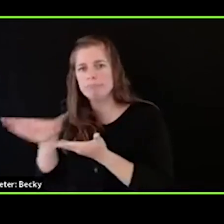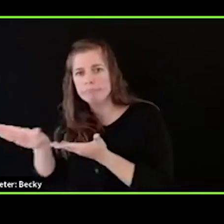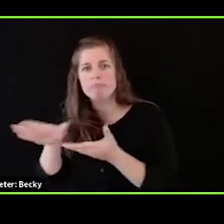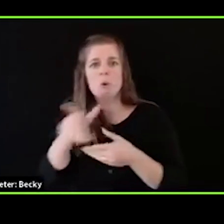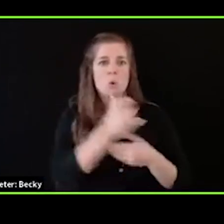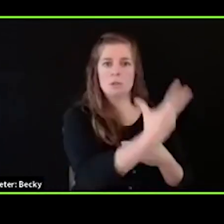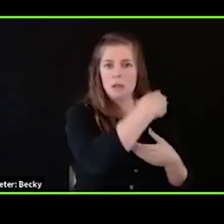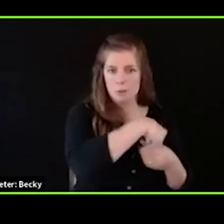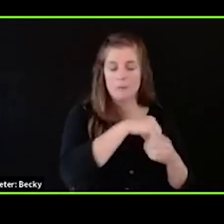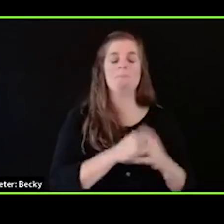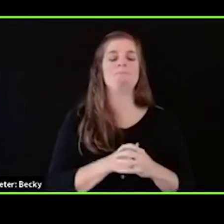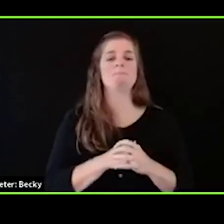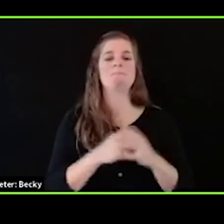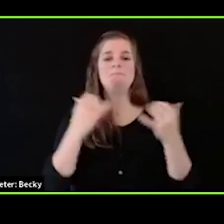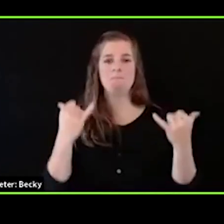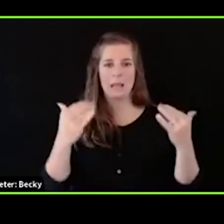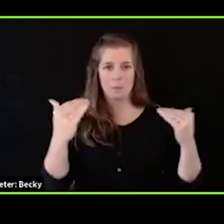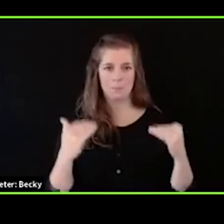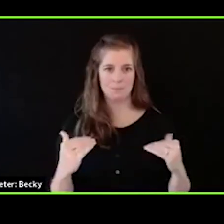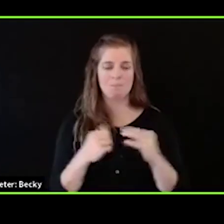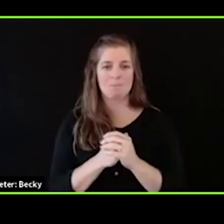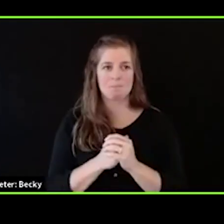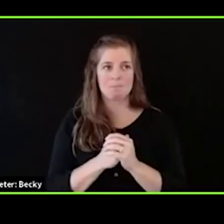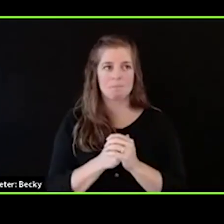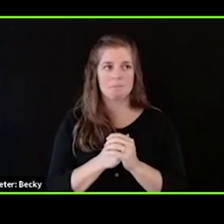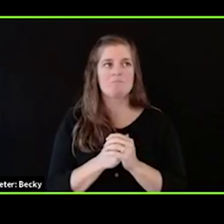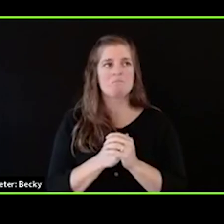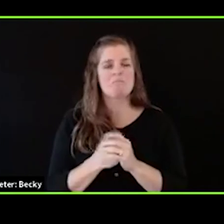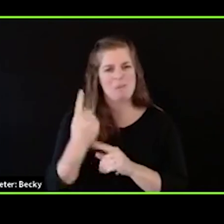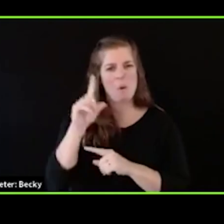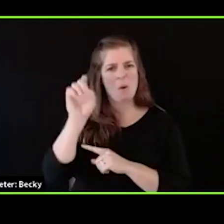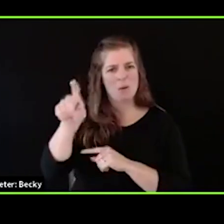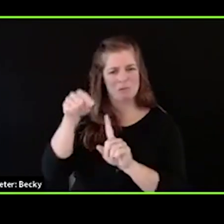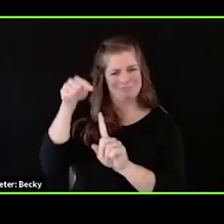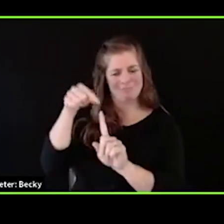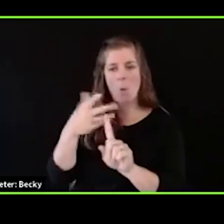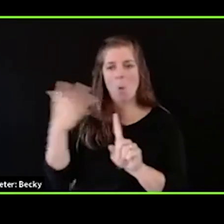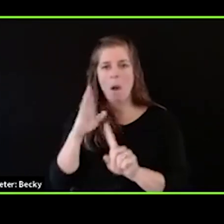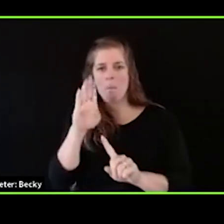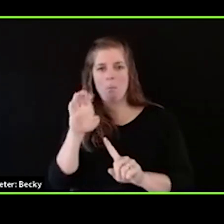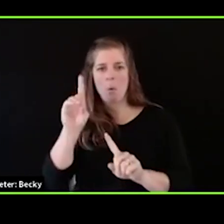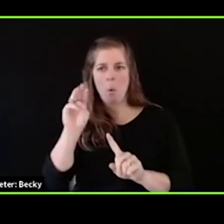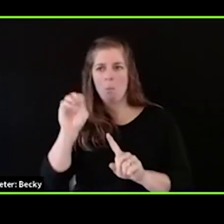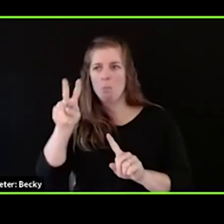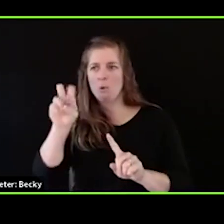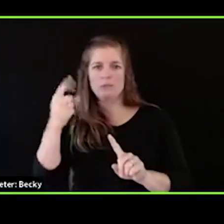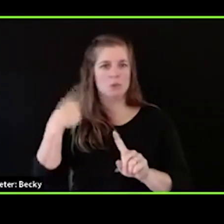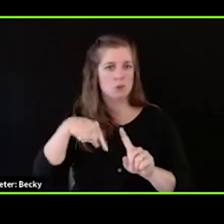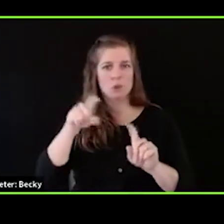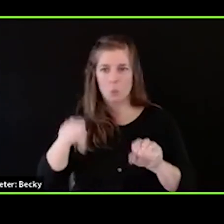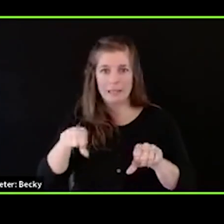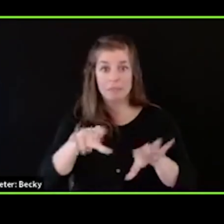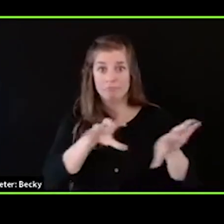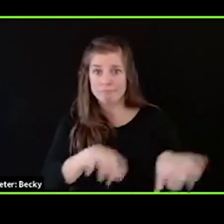So I've been asked to answer this question at this particular moment in time. What bold moves should we be taking to end sexual